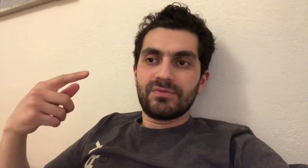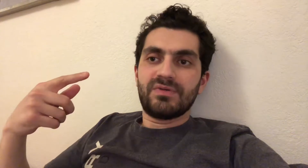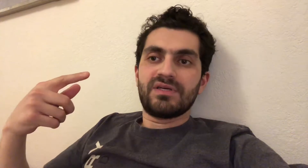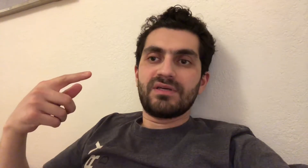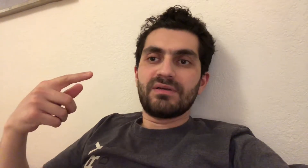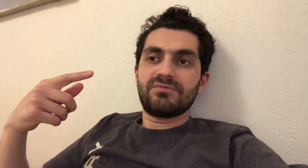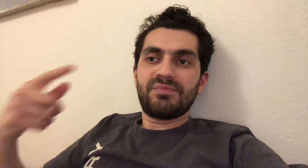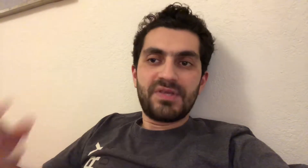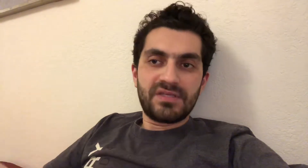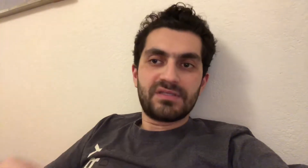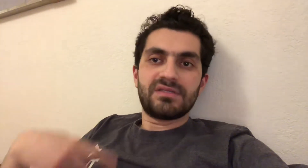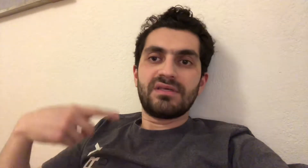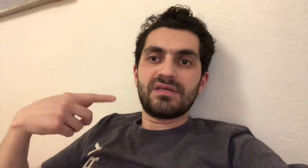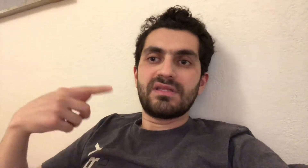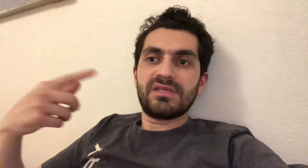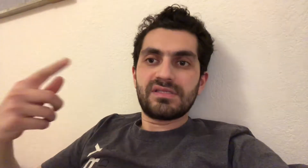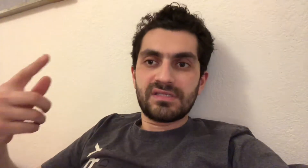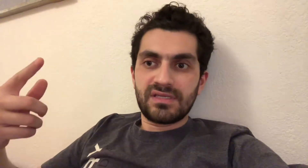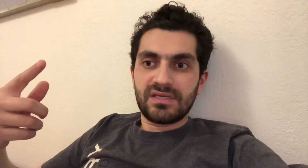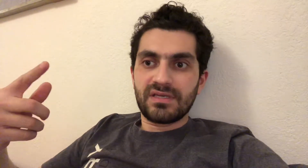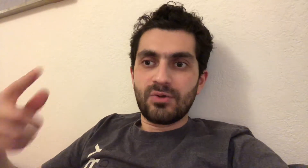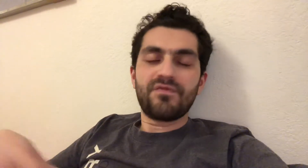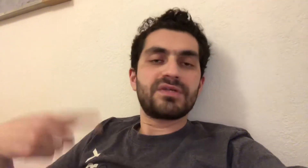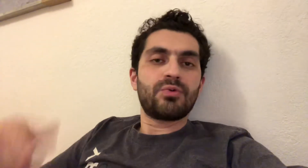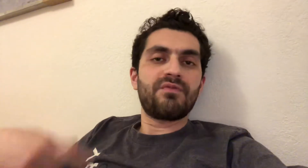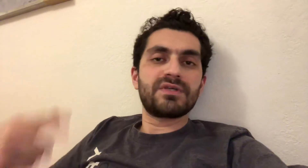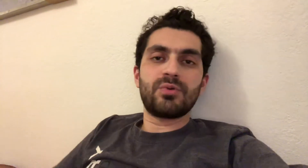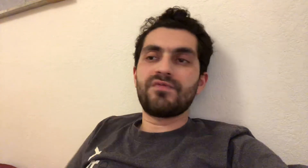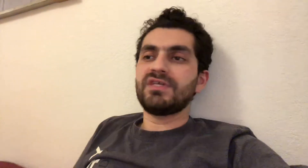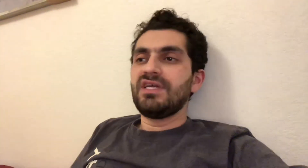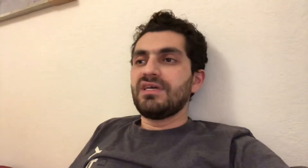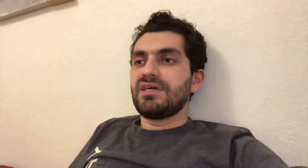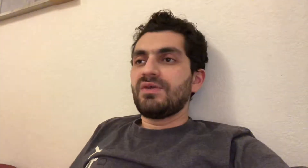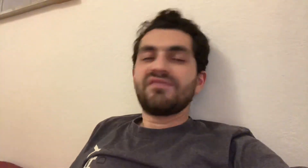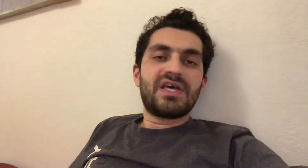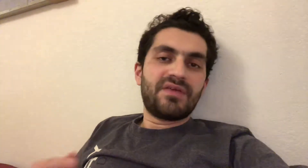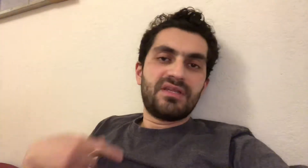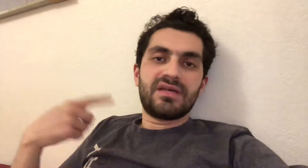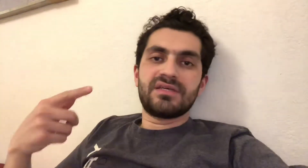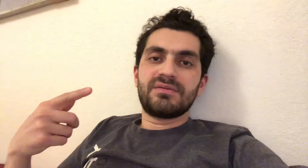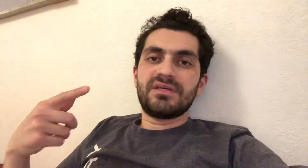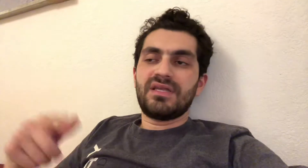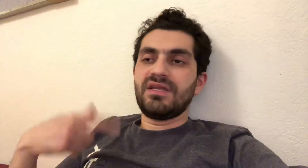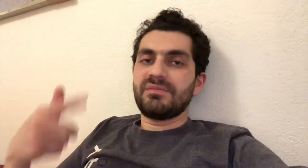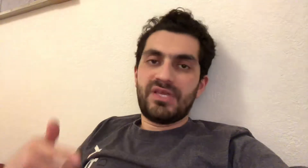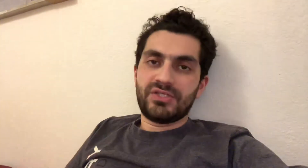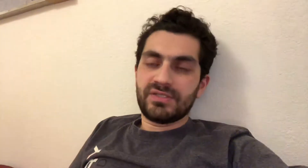repeat this over and over and over. You have to have a lot of a lot of patience.